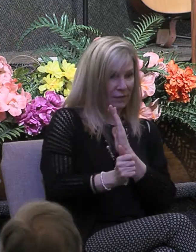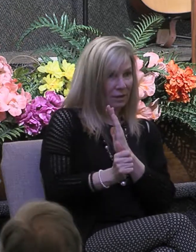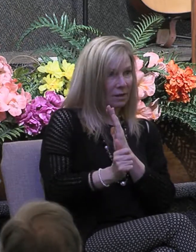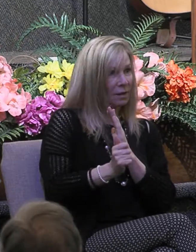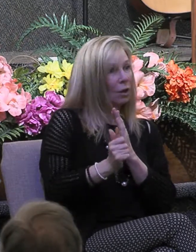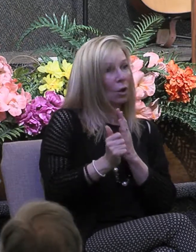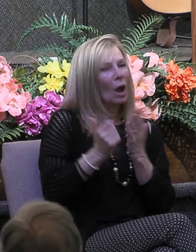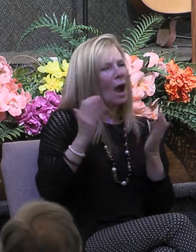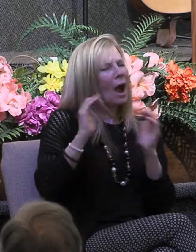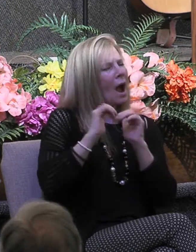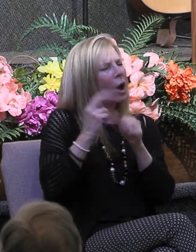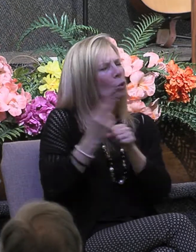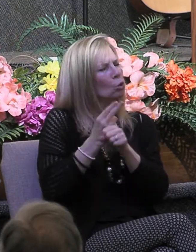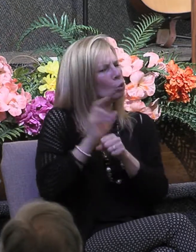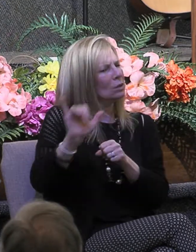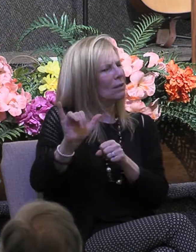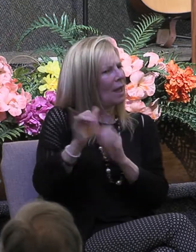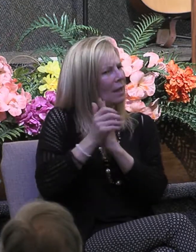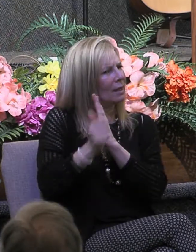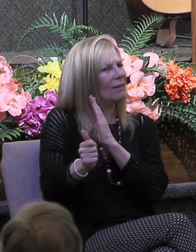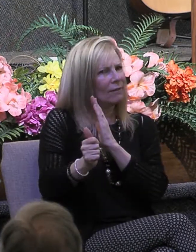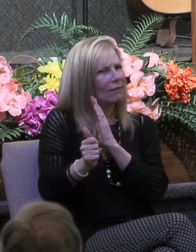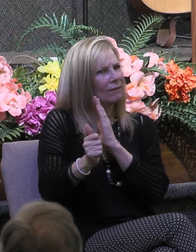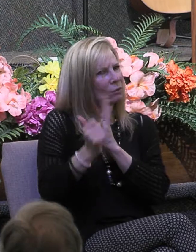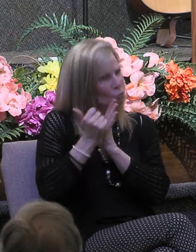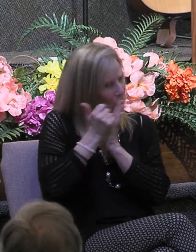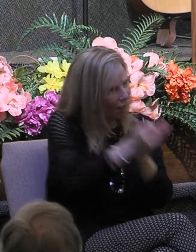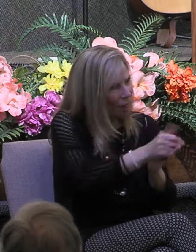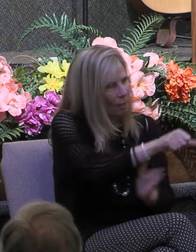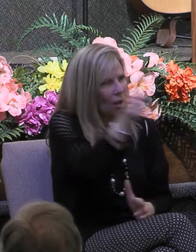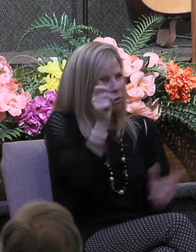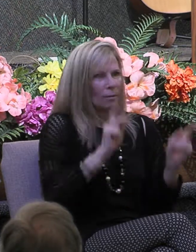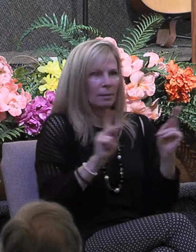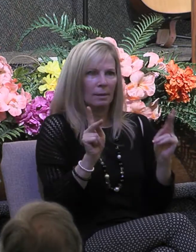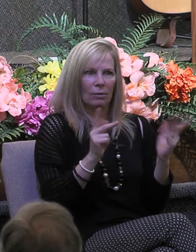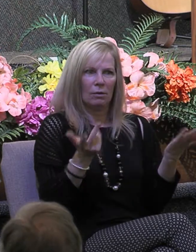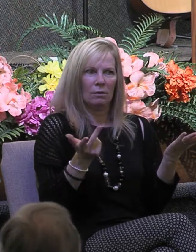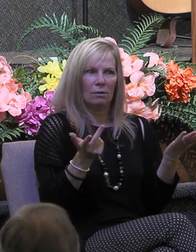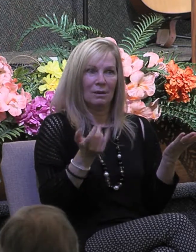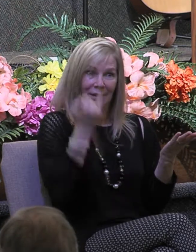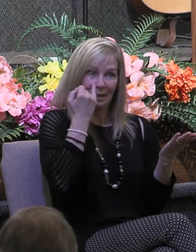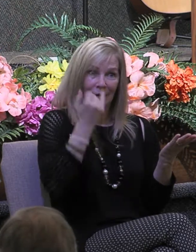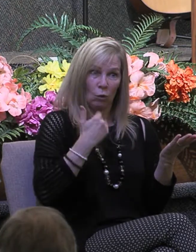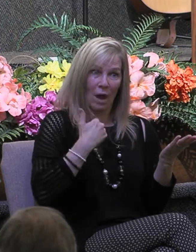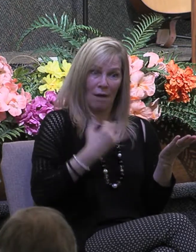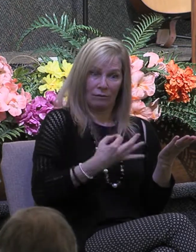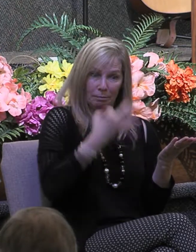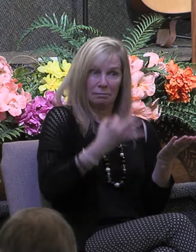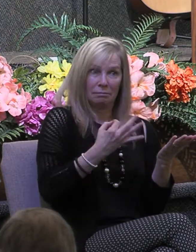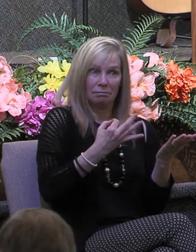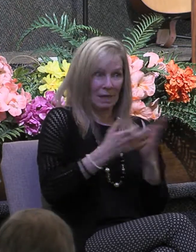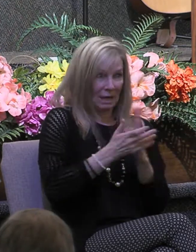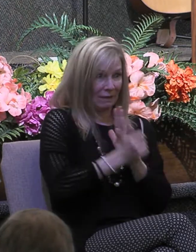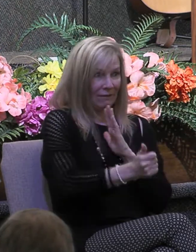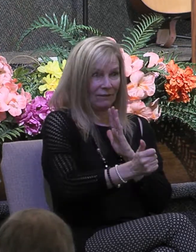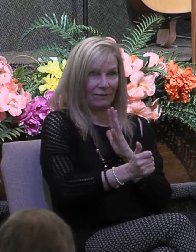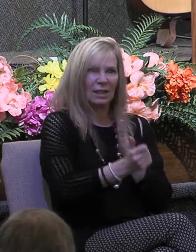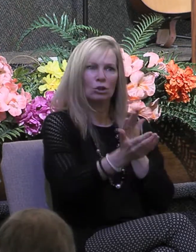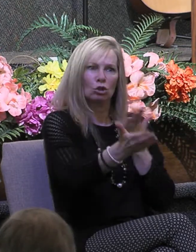another as good stewards of the manifold grace of God you have a gift to serve one another not serve yourself listen